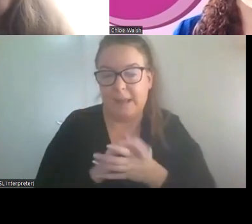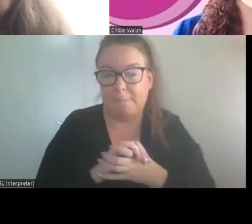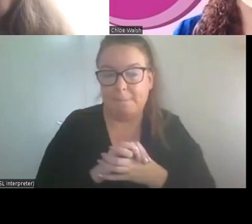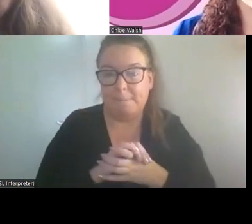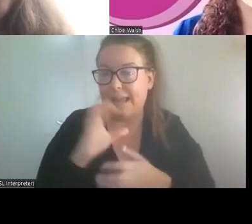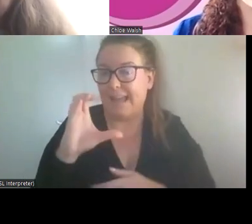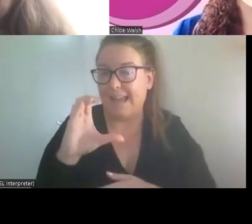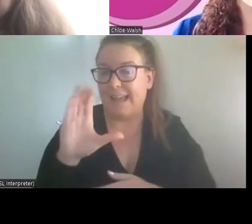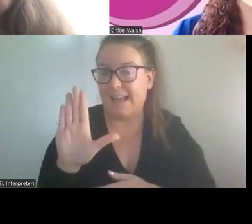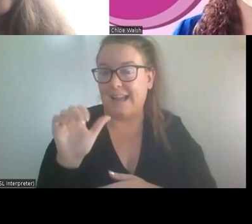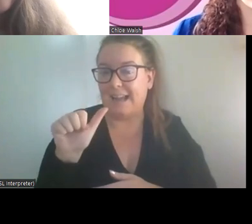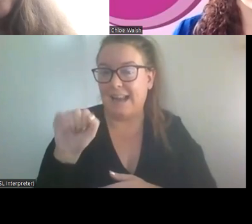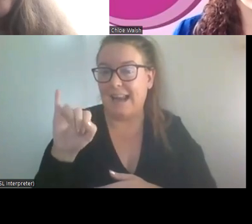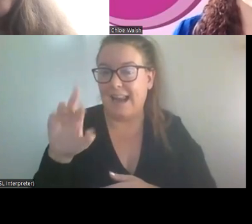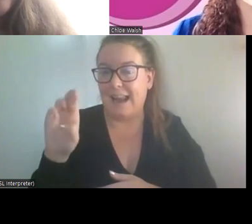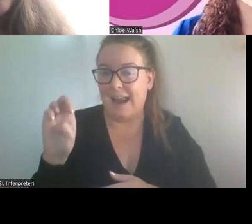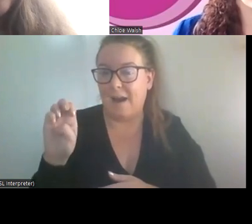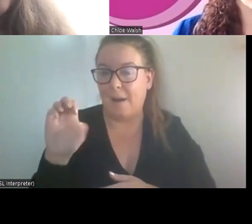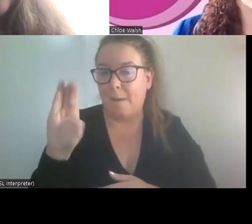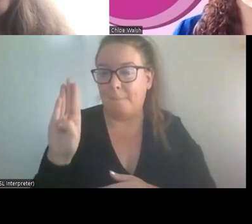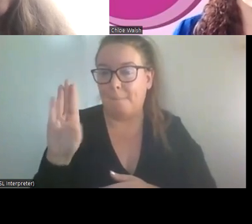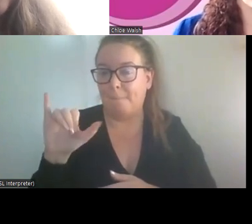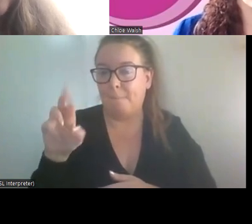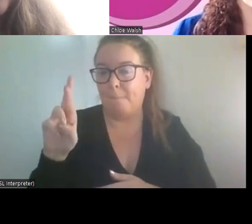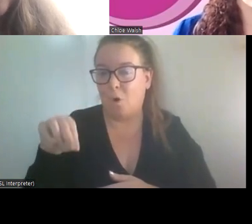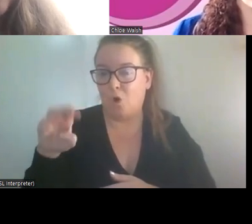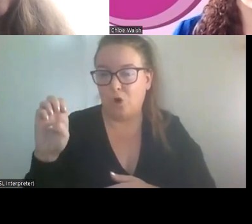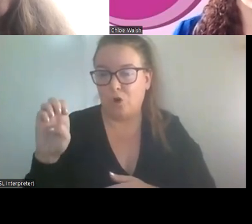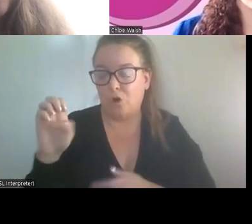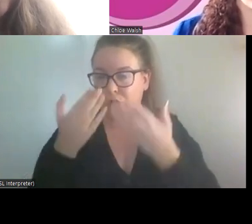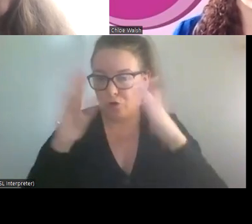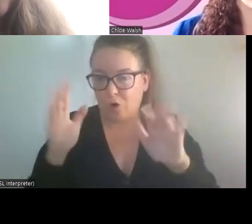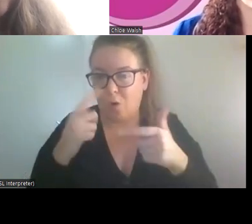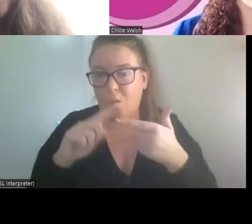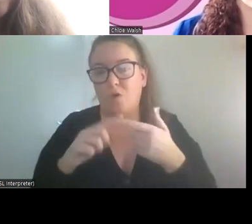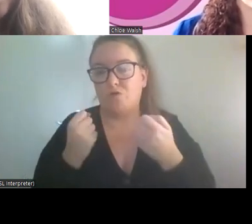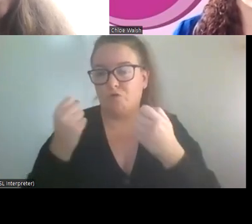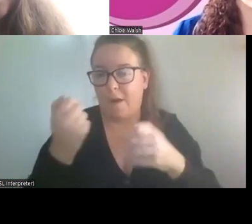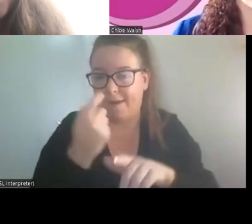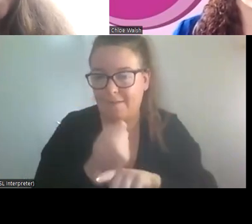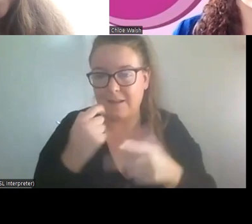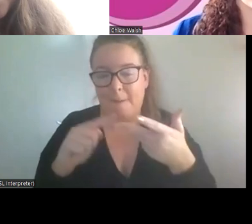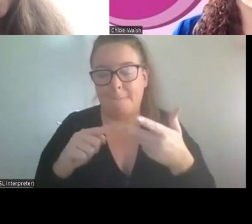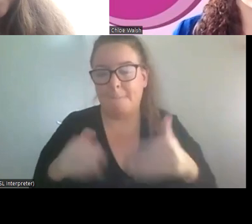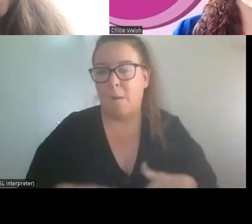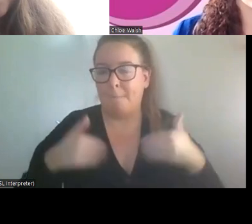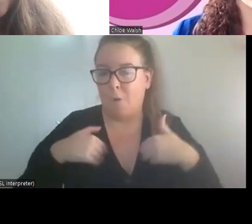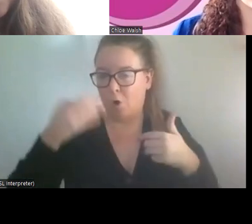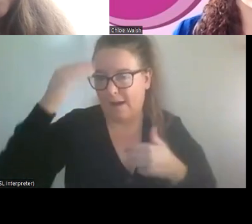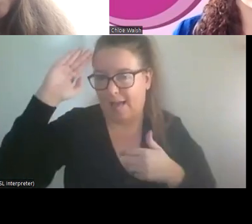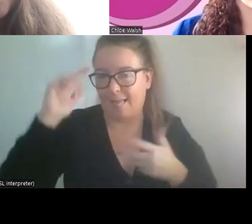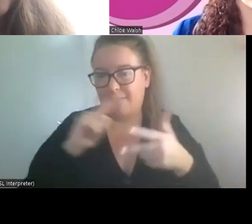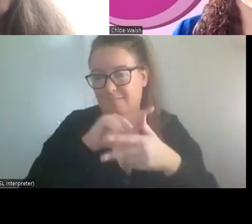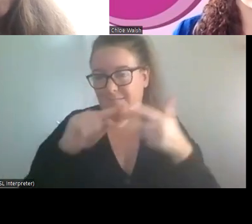um, Claire Byrne show, um, Drive Time, Morning Ireland, um, to which a lot of people would, would